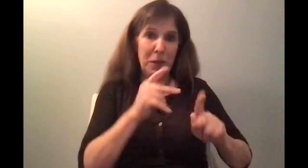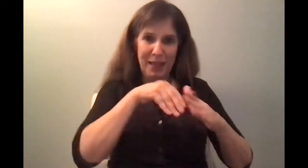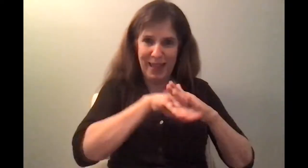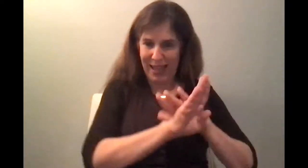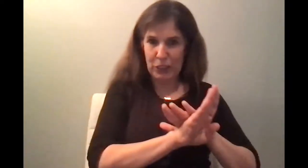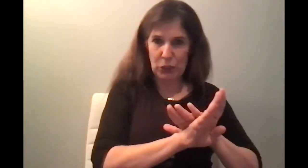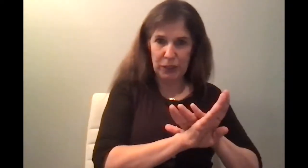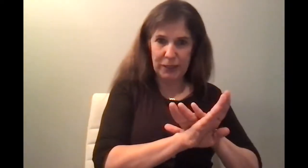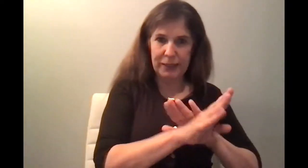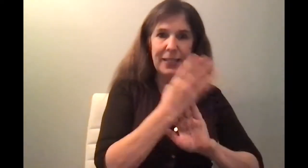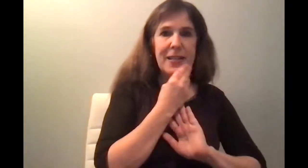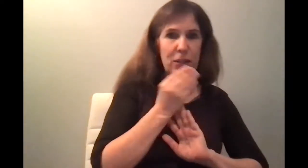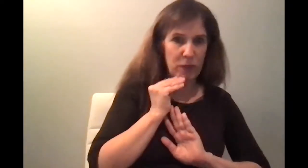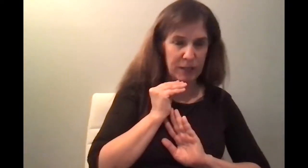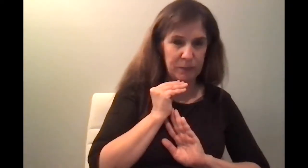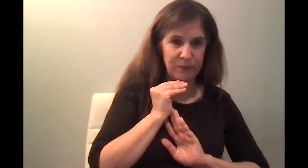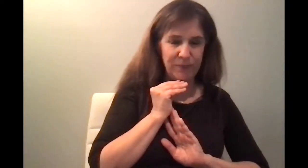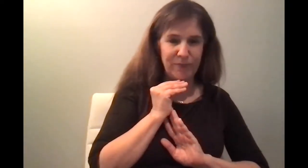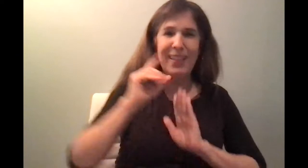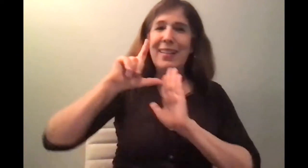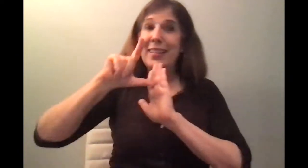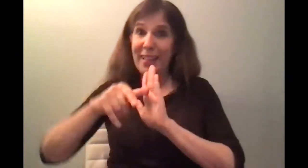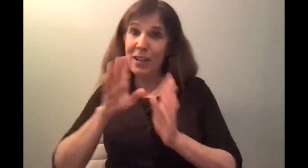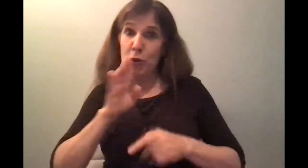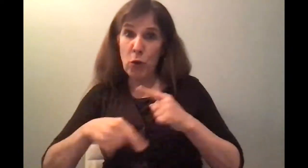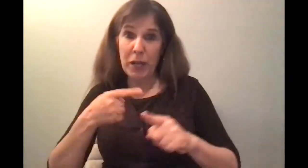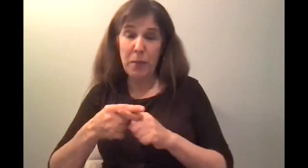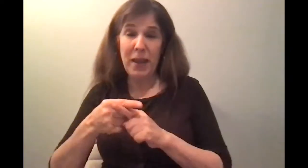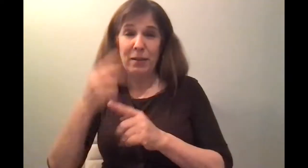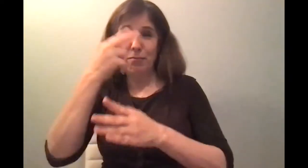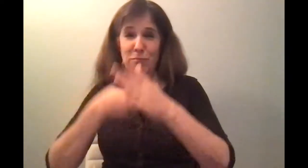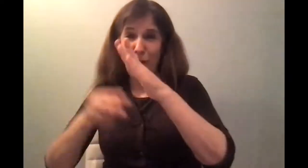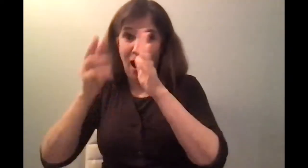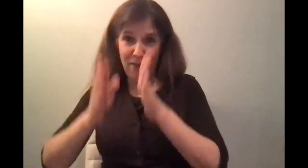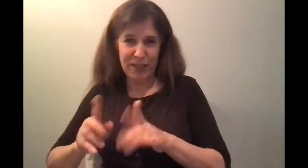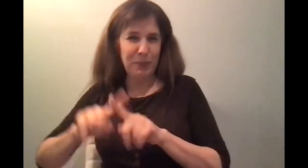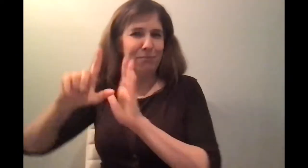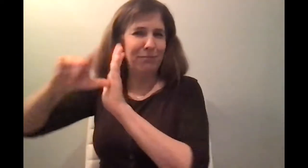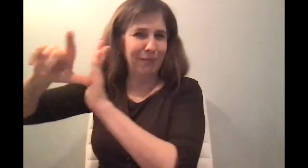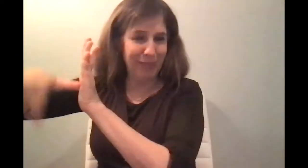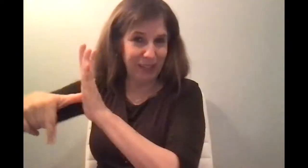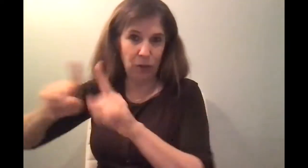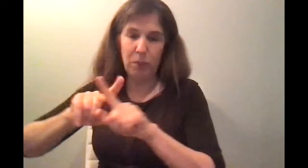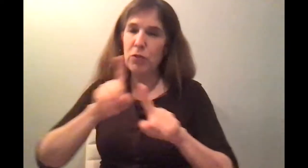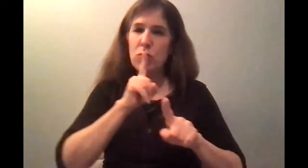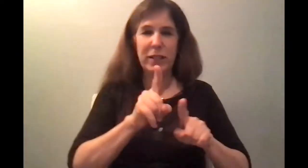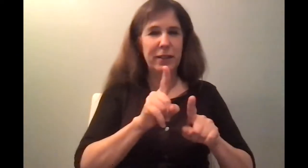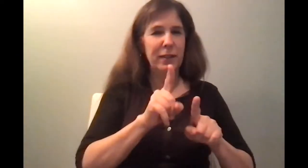But that's important. If we're starting from Torah, that's what's important for me to say, to really give it the holy place that it deserves,